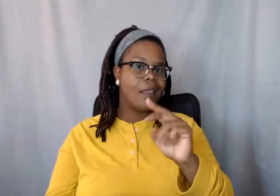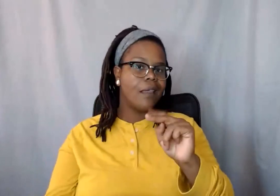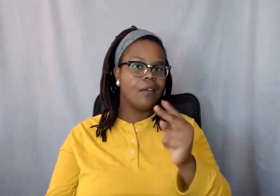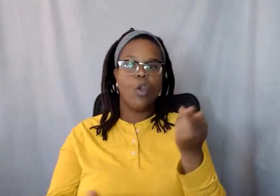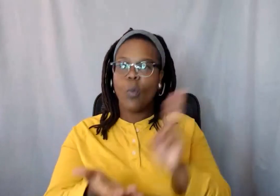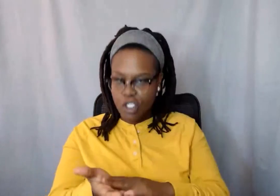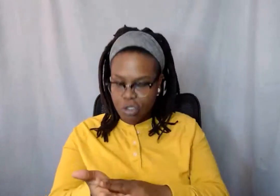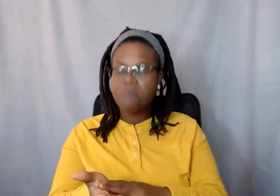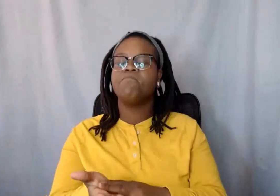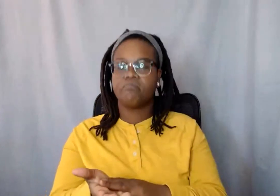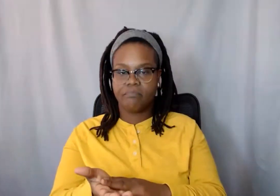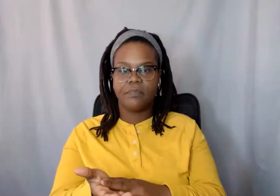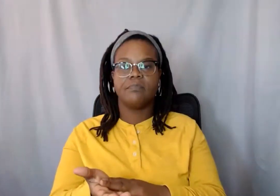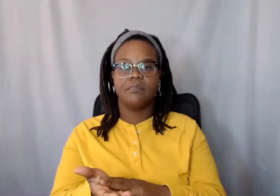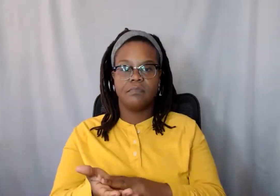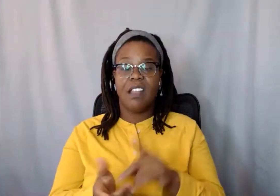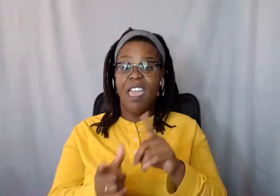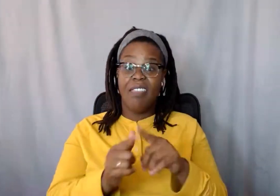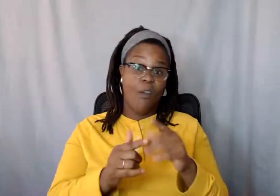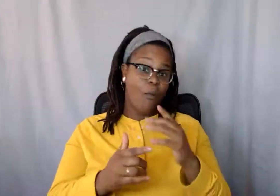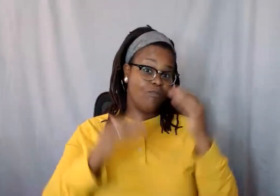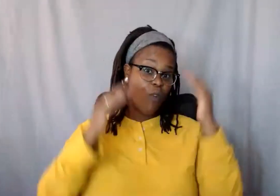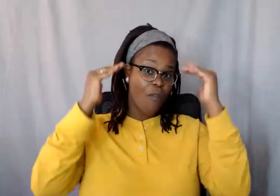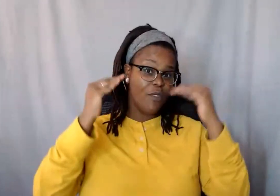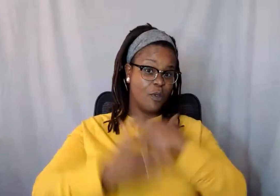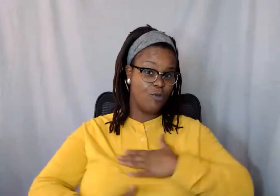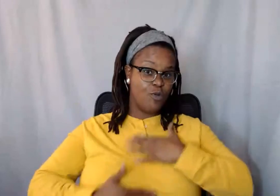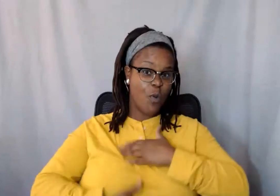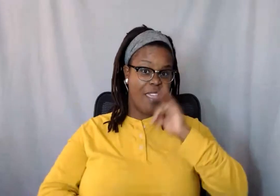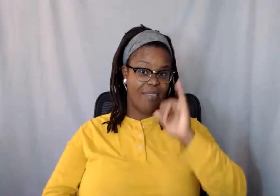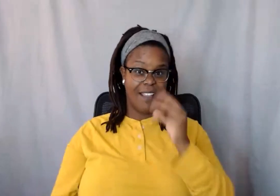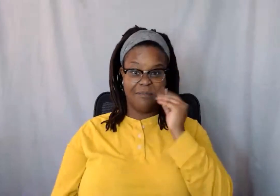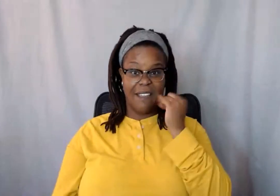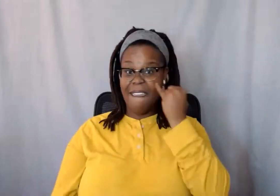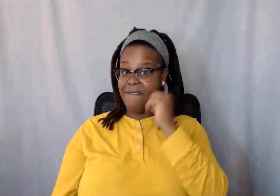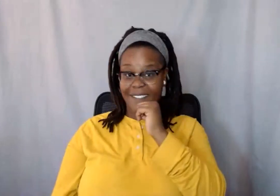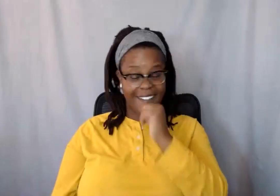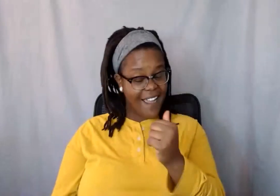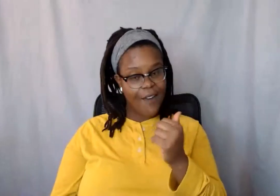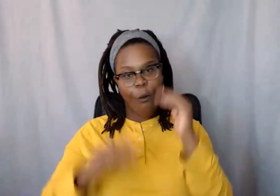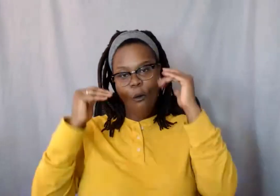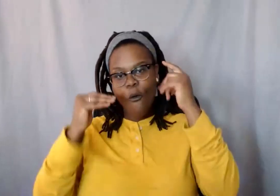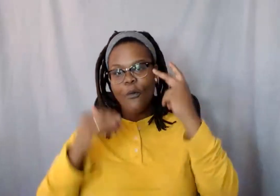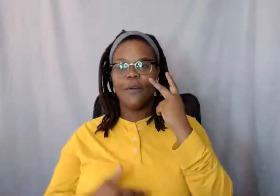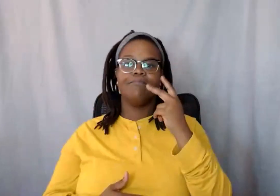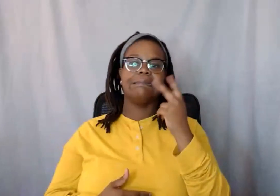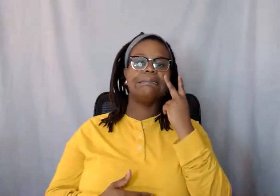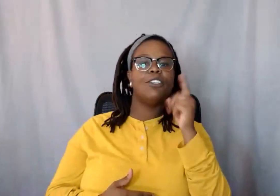and hopefully you enjoy that experience. If not, we hope to see you at future events, including future What's Your